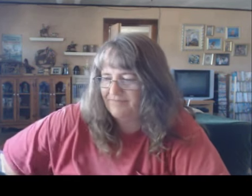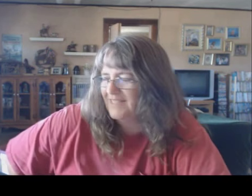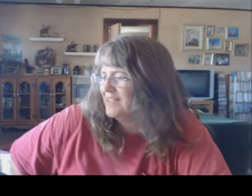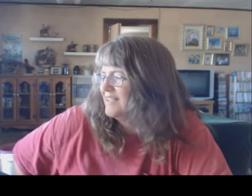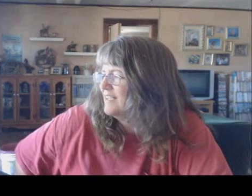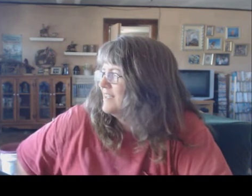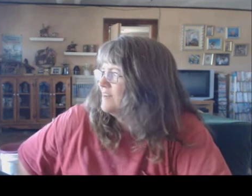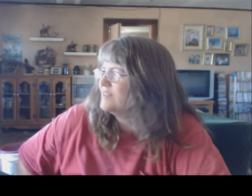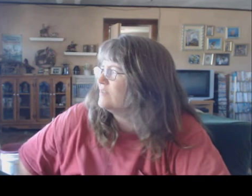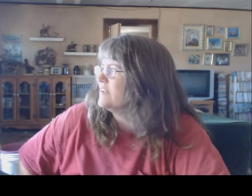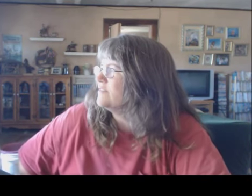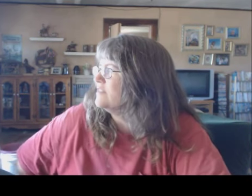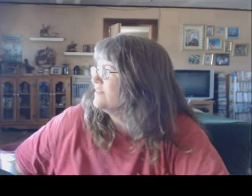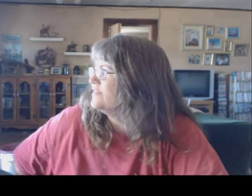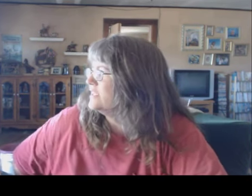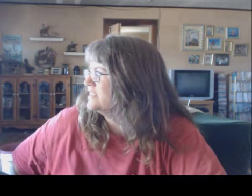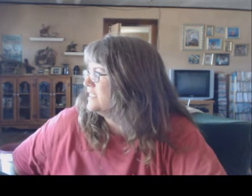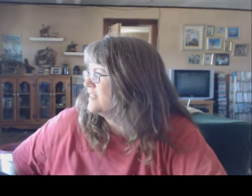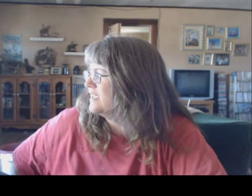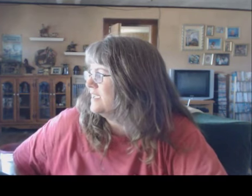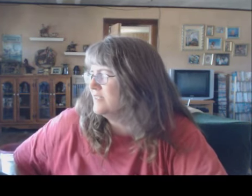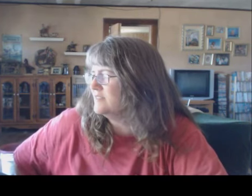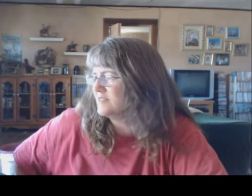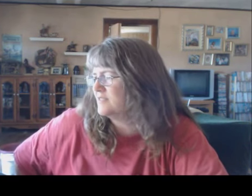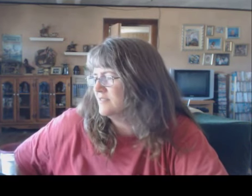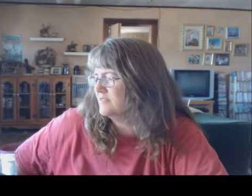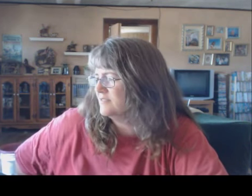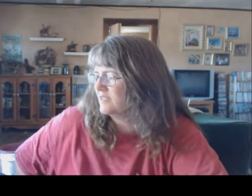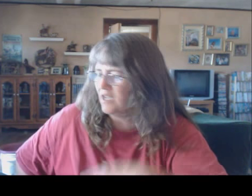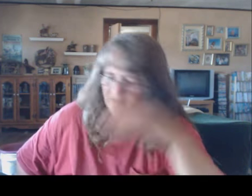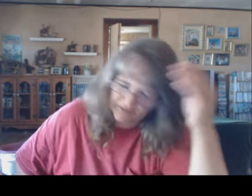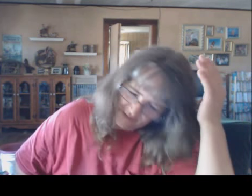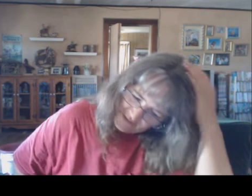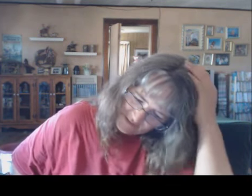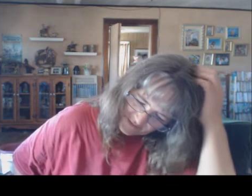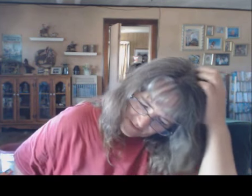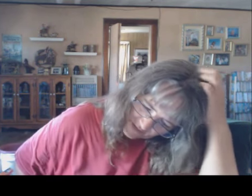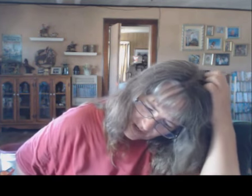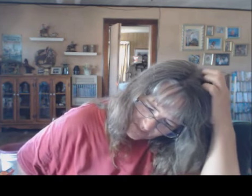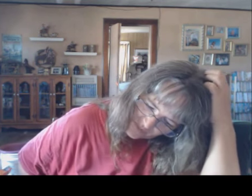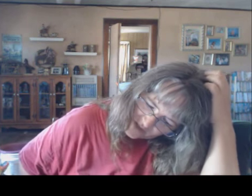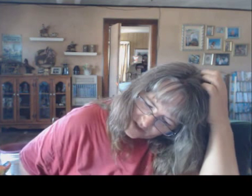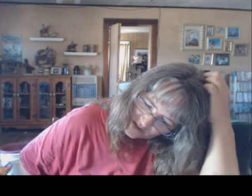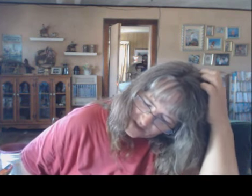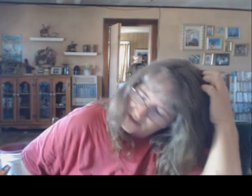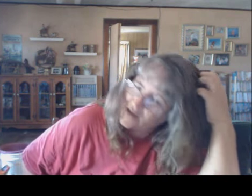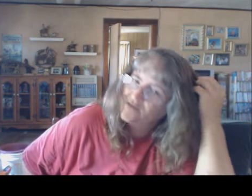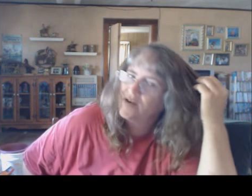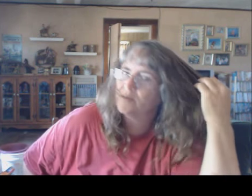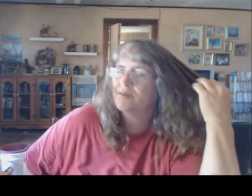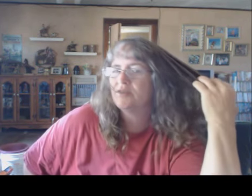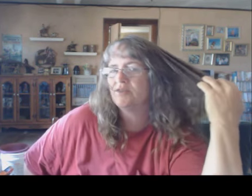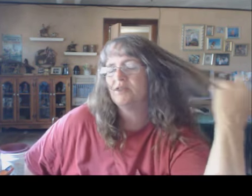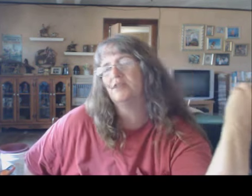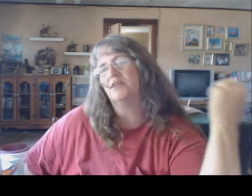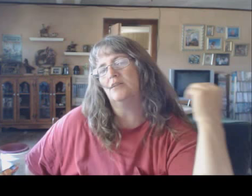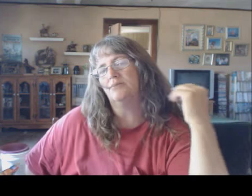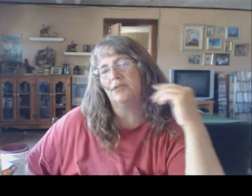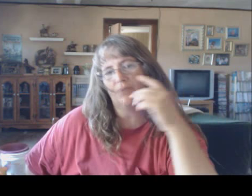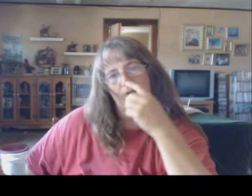Um... Anything else? I don't think we had to really fix anything else. Have we? No. Okay. In the Yarn Farm, we've been doing the little book